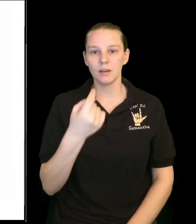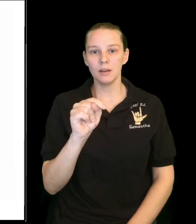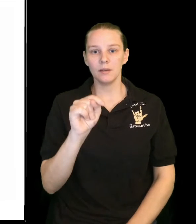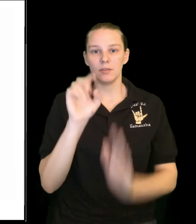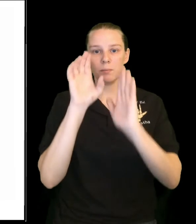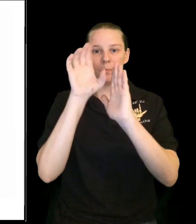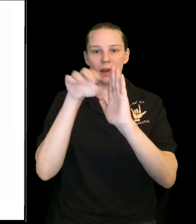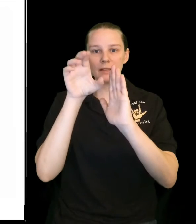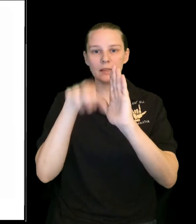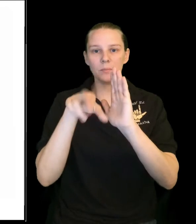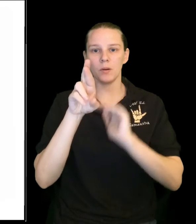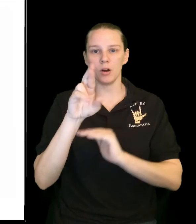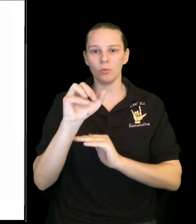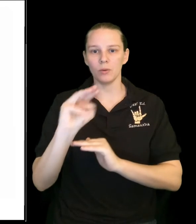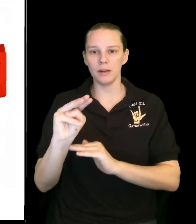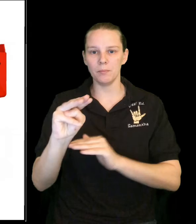The basketball rim.